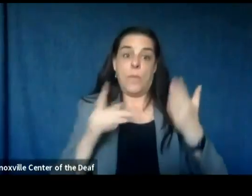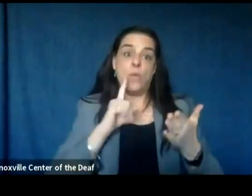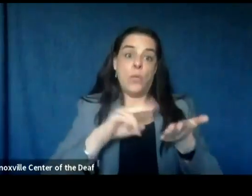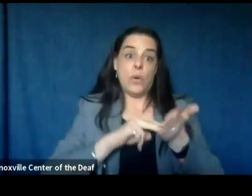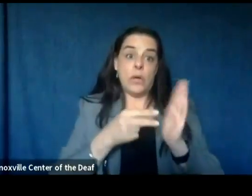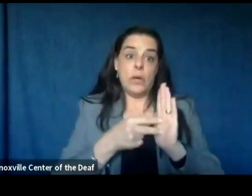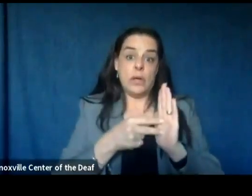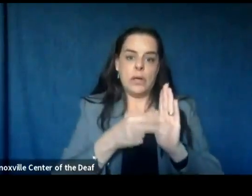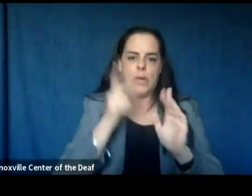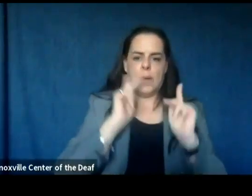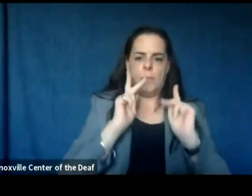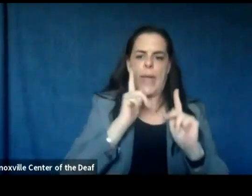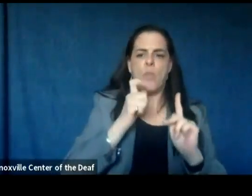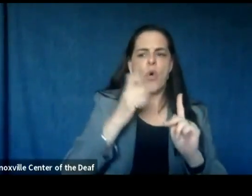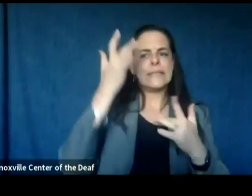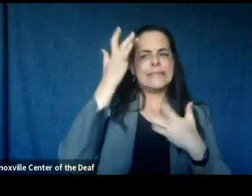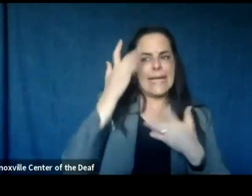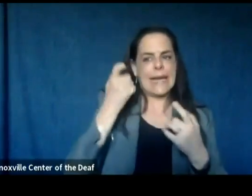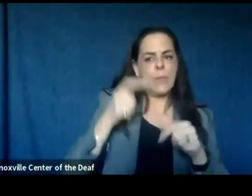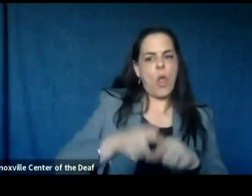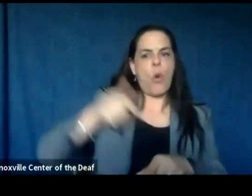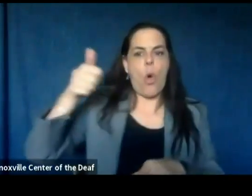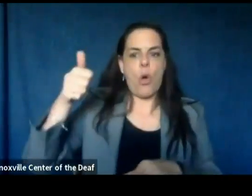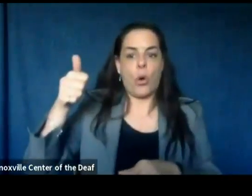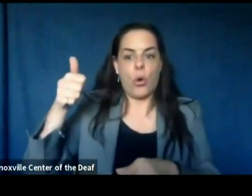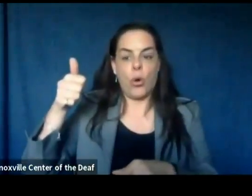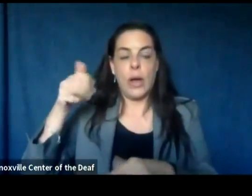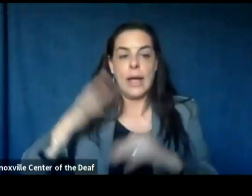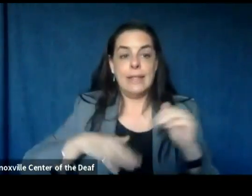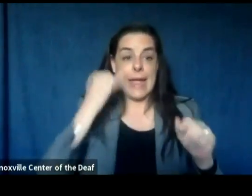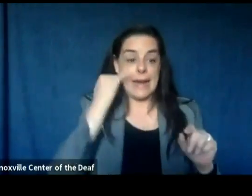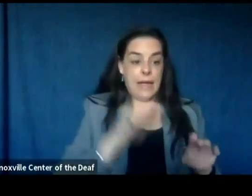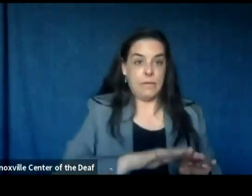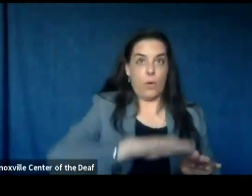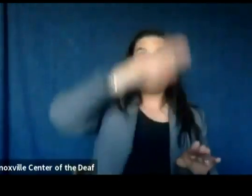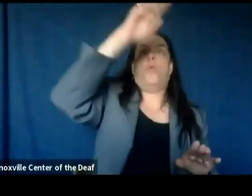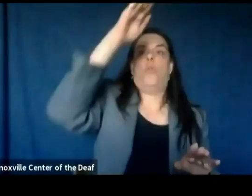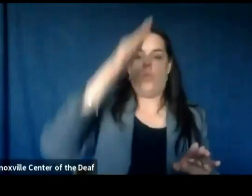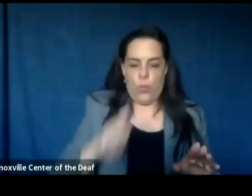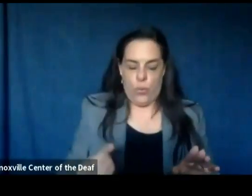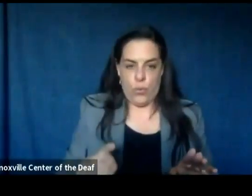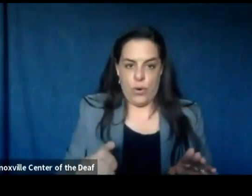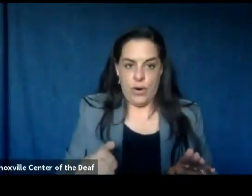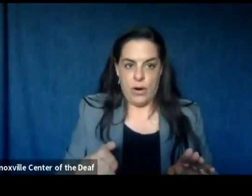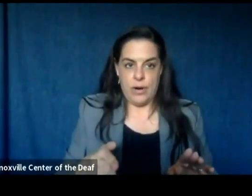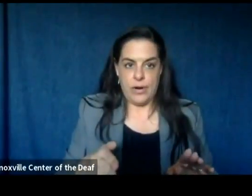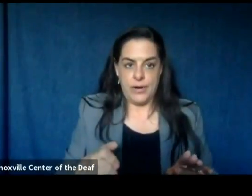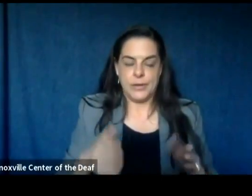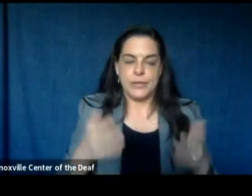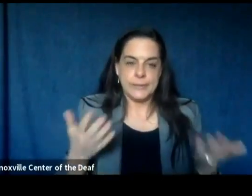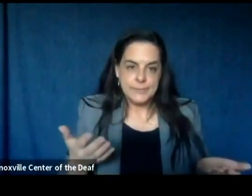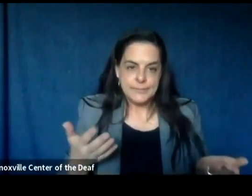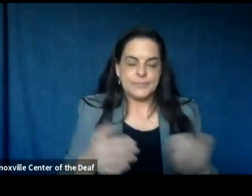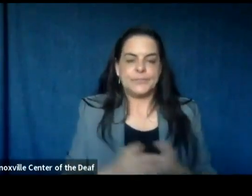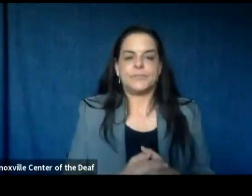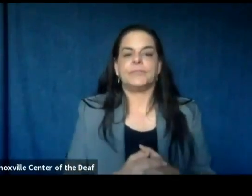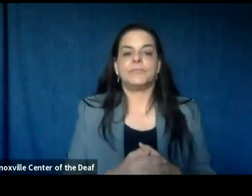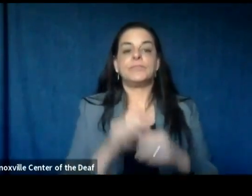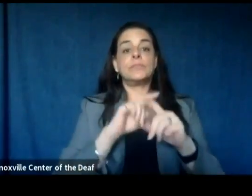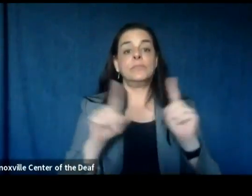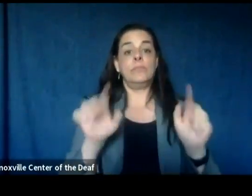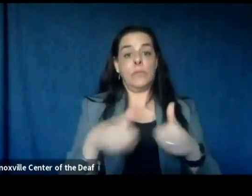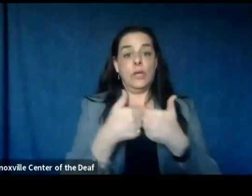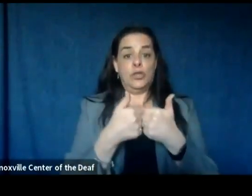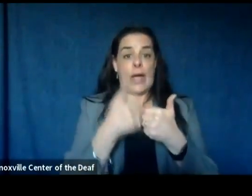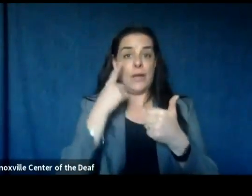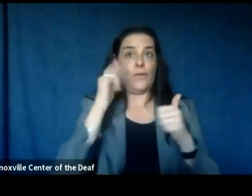who are sick a little bit longer than we would if we go real fast up real fast and have a really fast peak but the challenge of